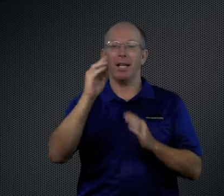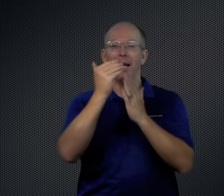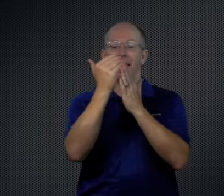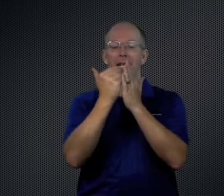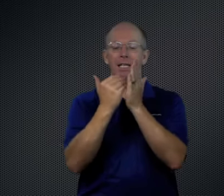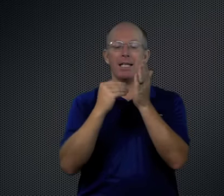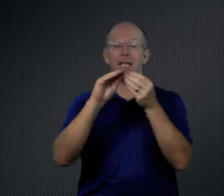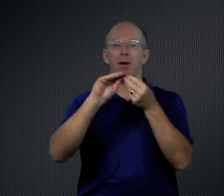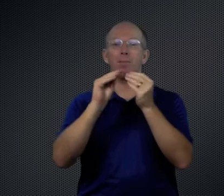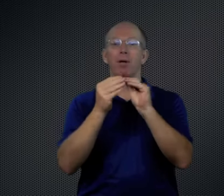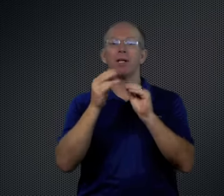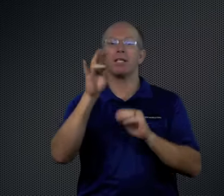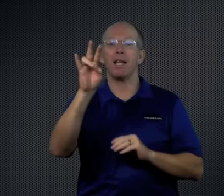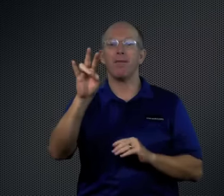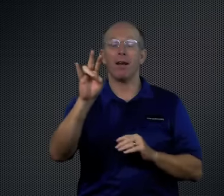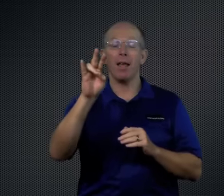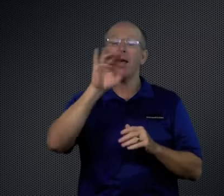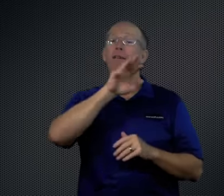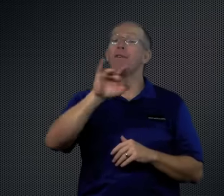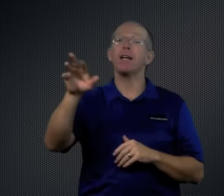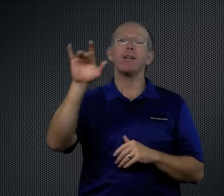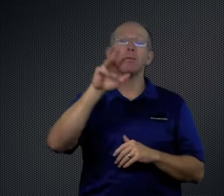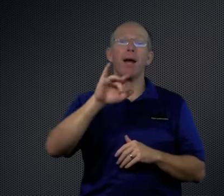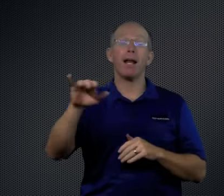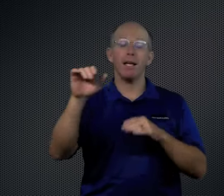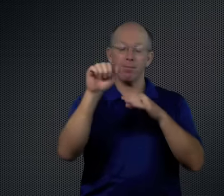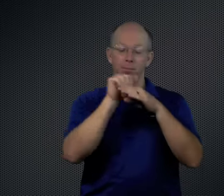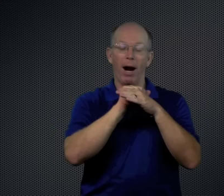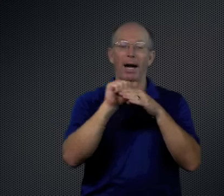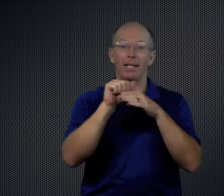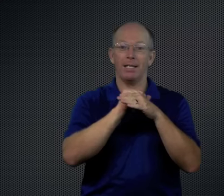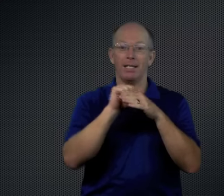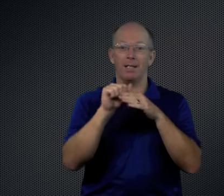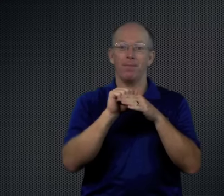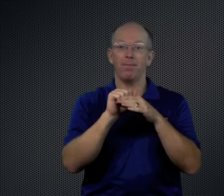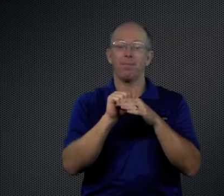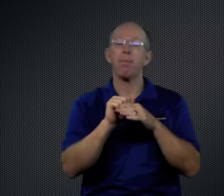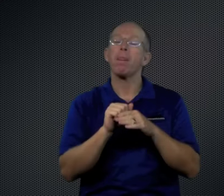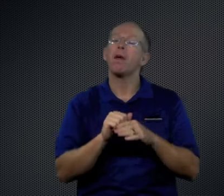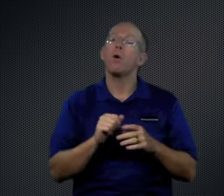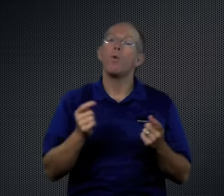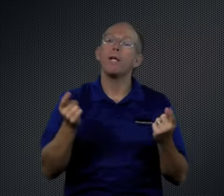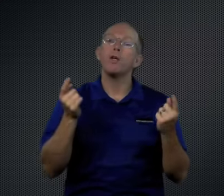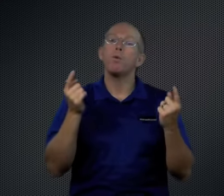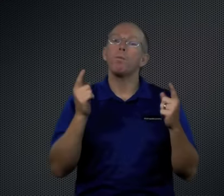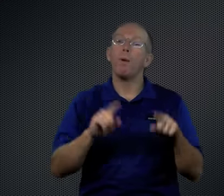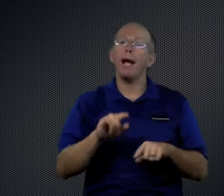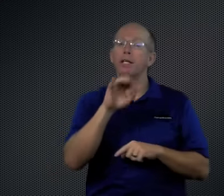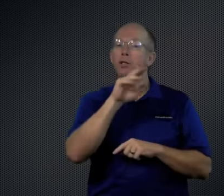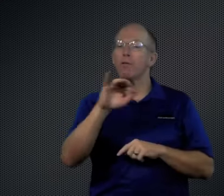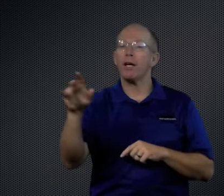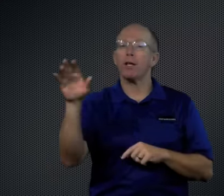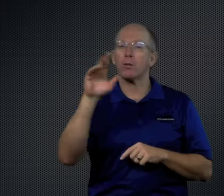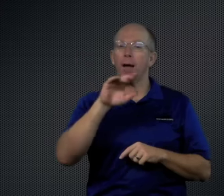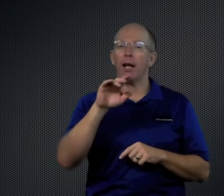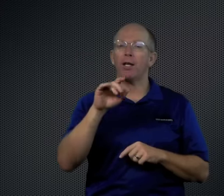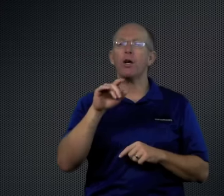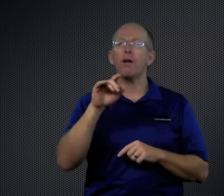Lesson number seven. Fingerspelling Practice. When you practice your fingerspelling, you're going to